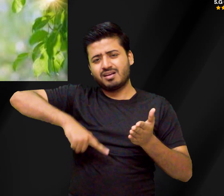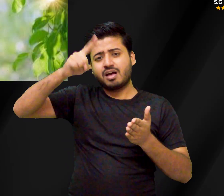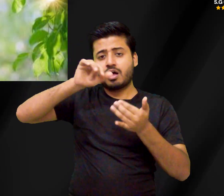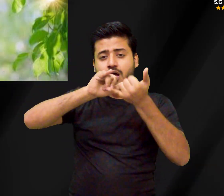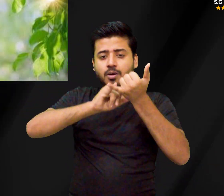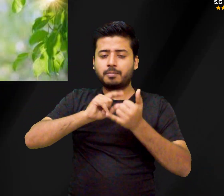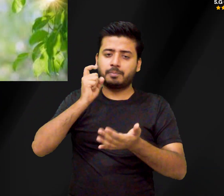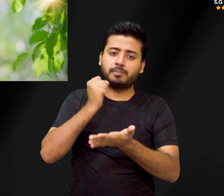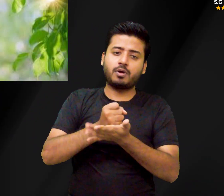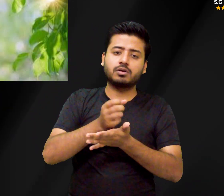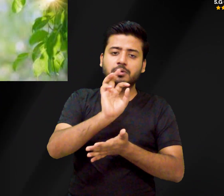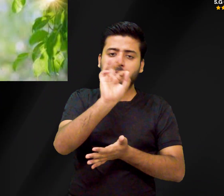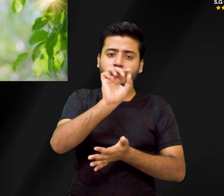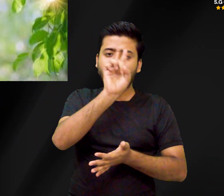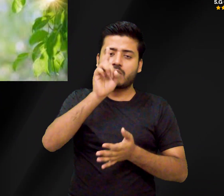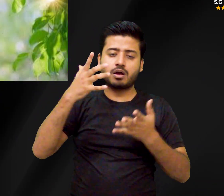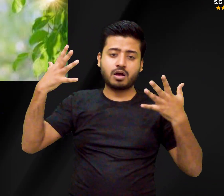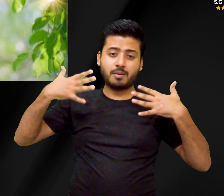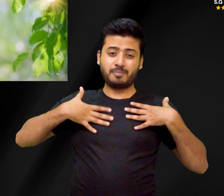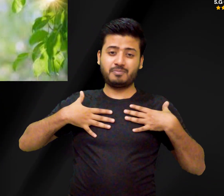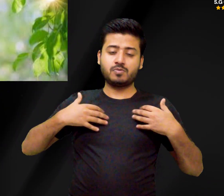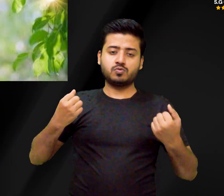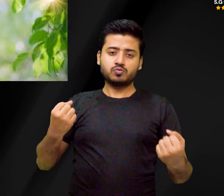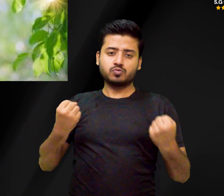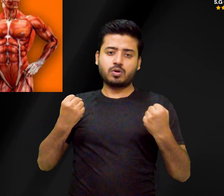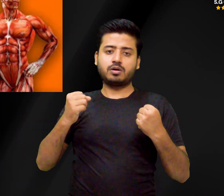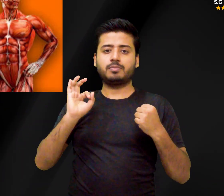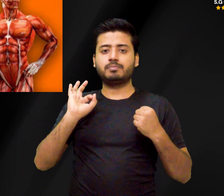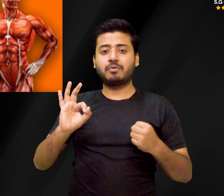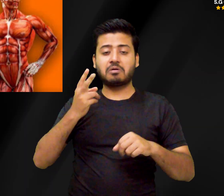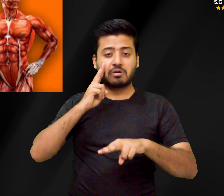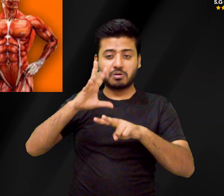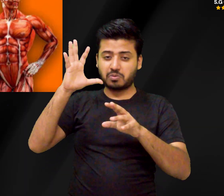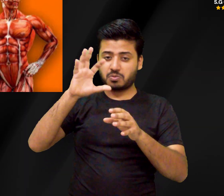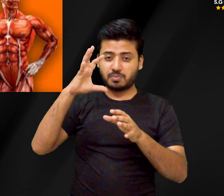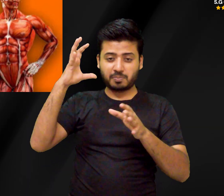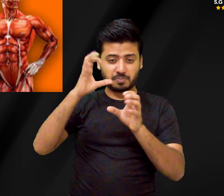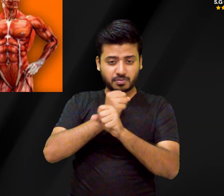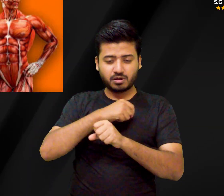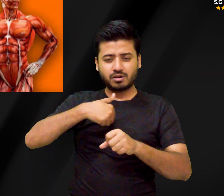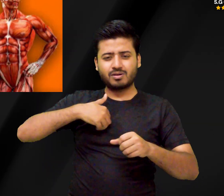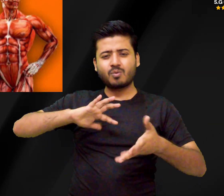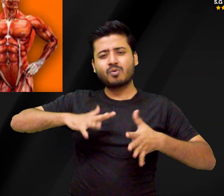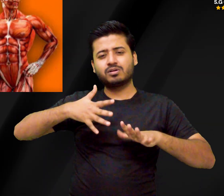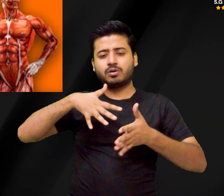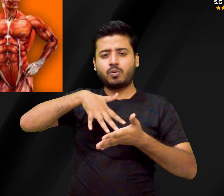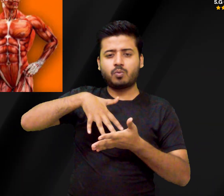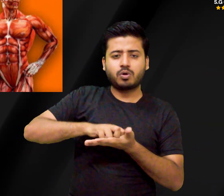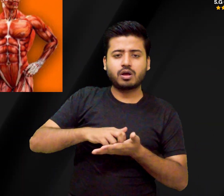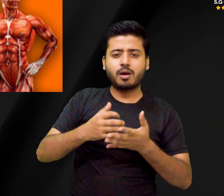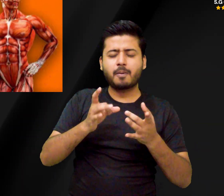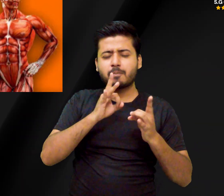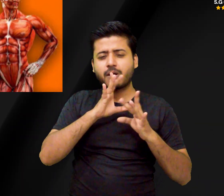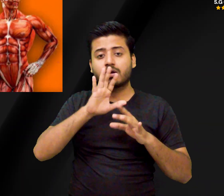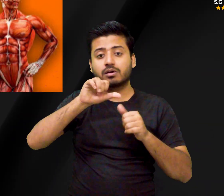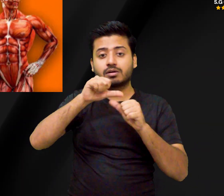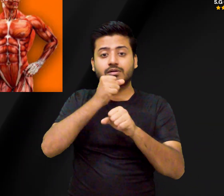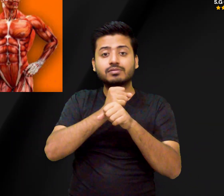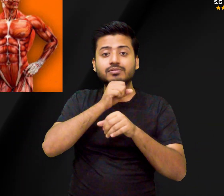up and walk around for a few minutes every hour. Other beneficial activities include. Brisk walking, jogging, dancing, climbing stairs,